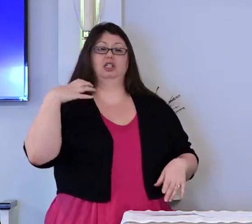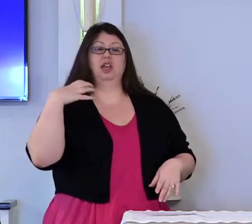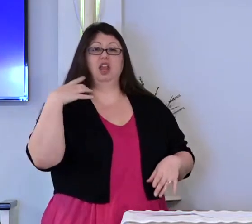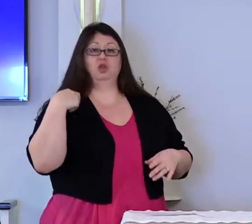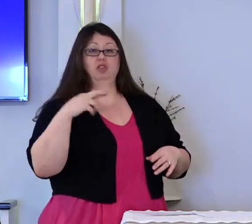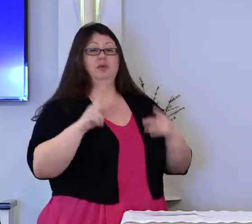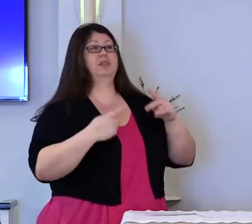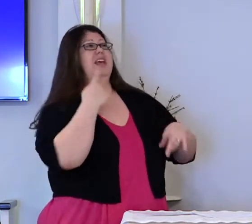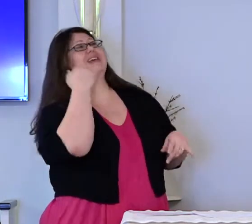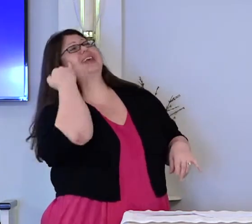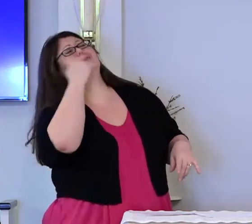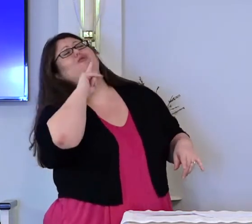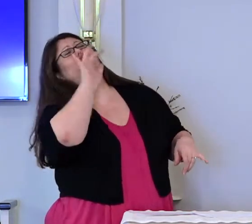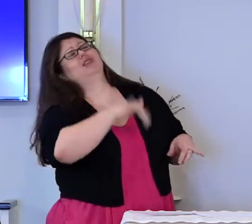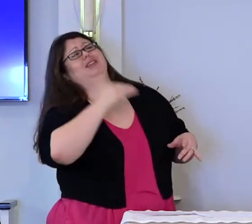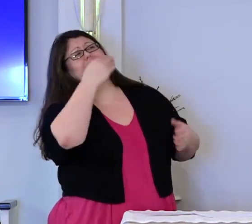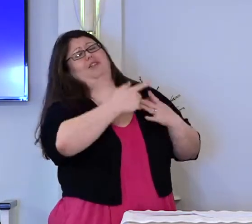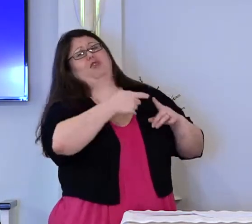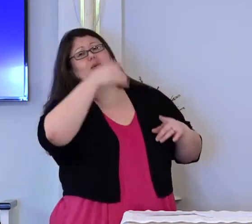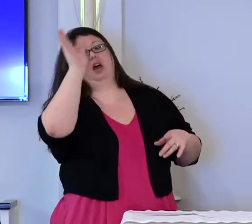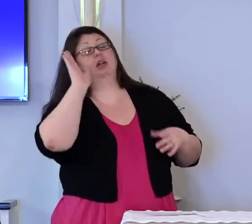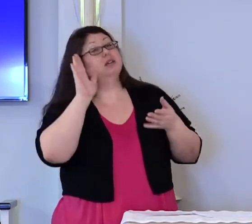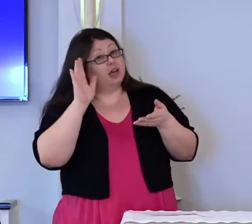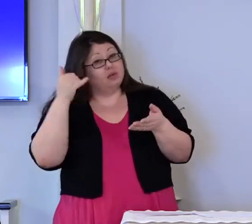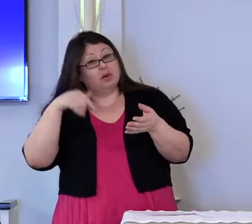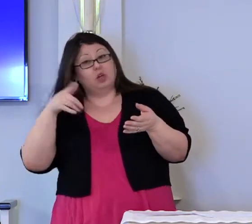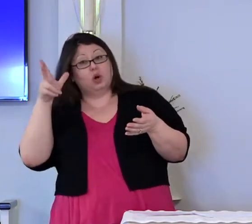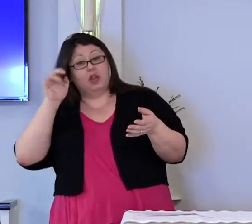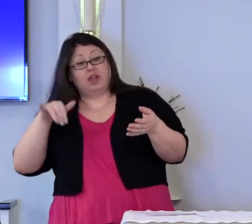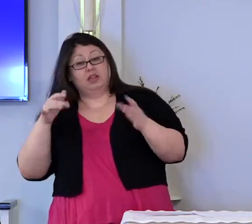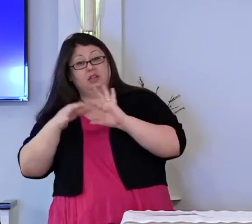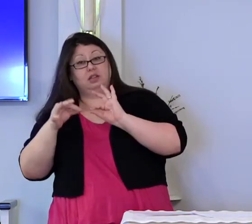you are the son of God, we've heard that before,